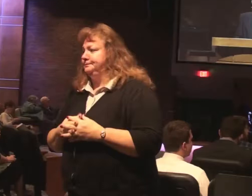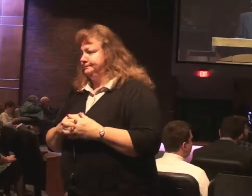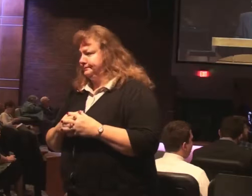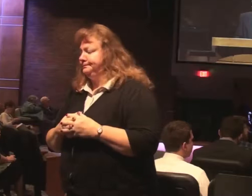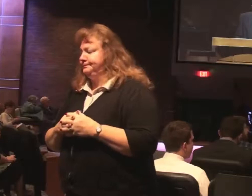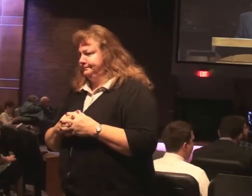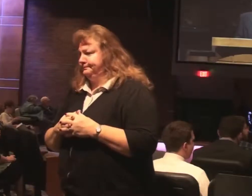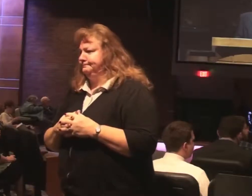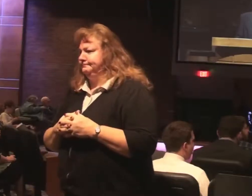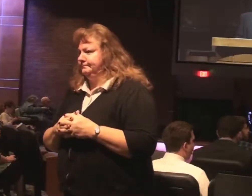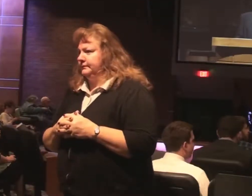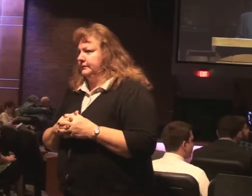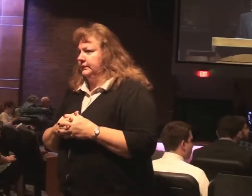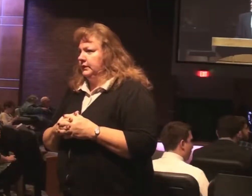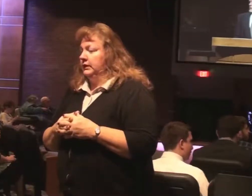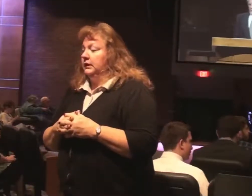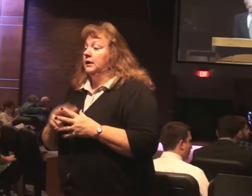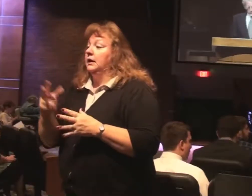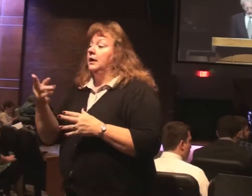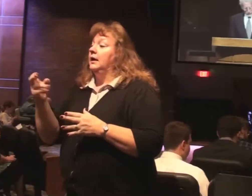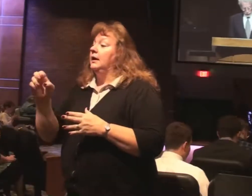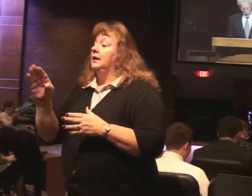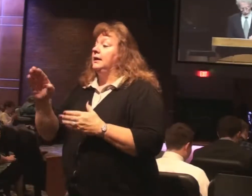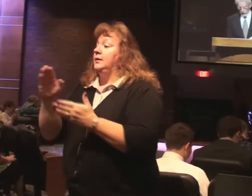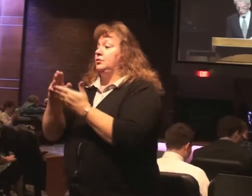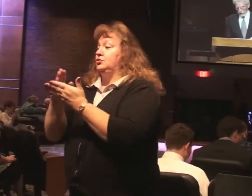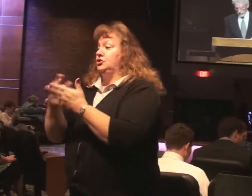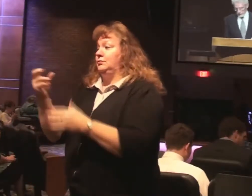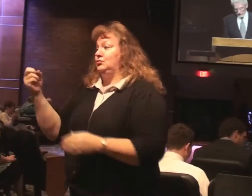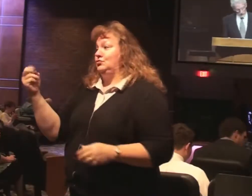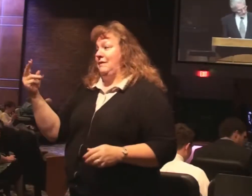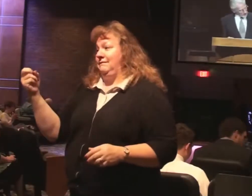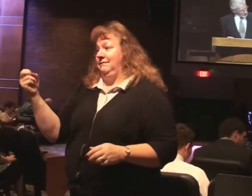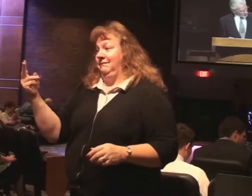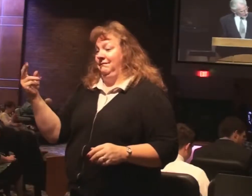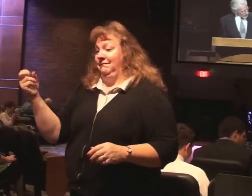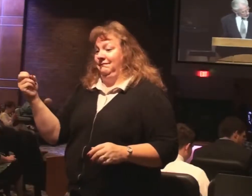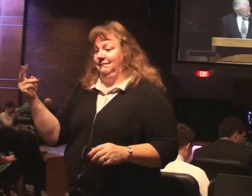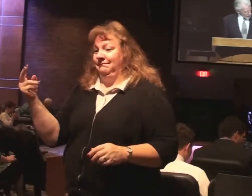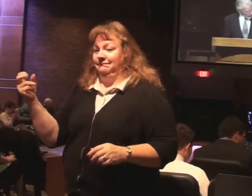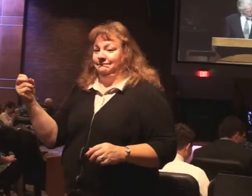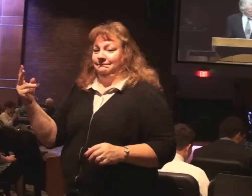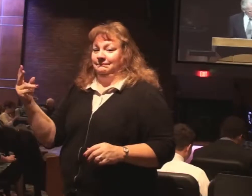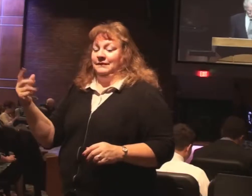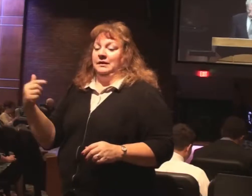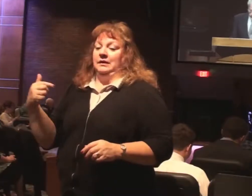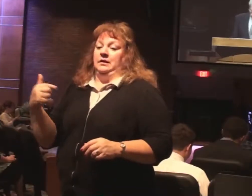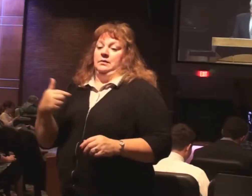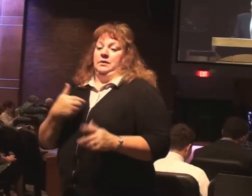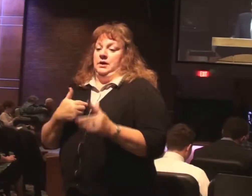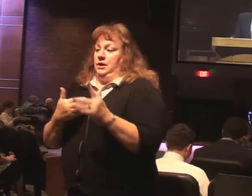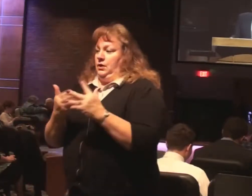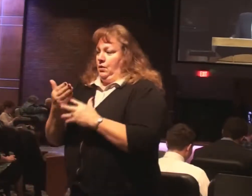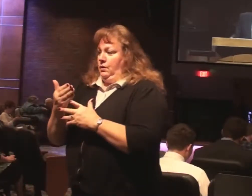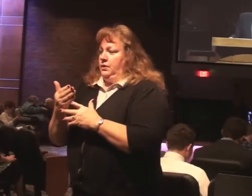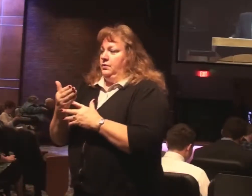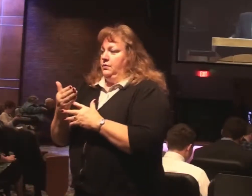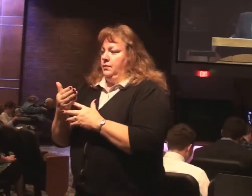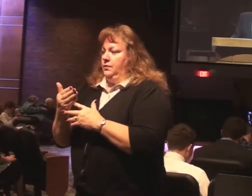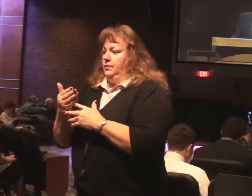Direct your attention to Hebrews chapter 12. We've been going through the book of Hebrews and we're